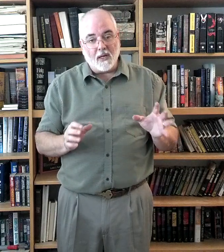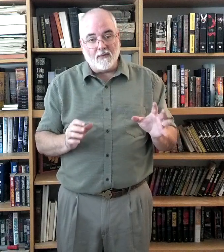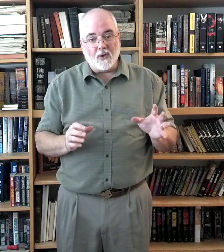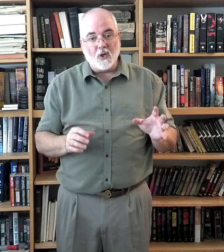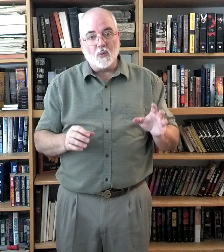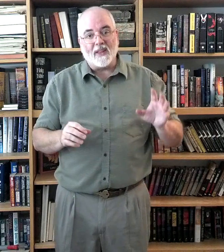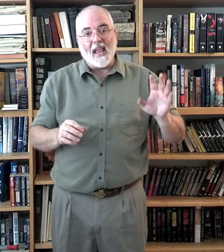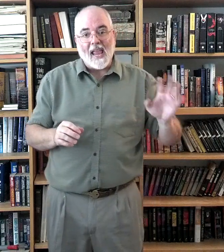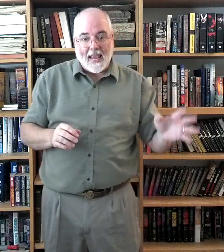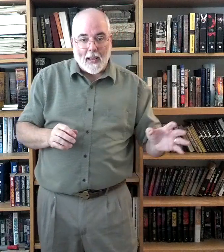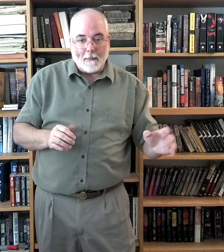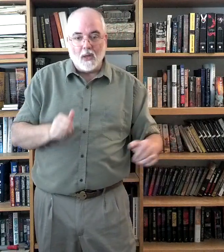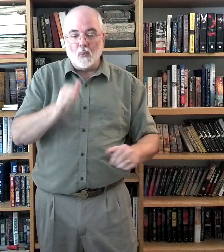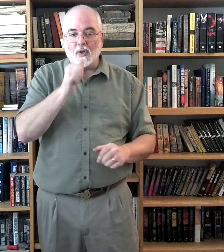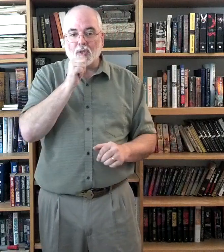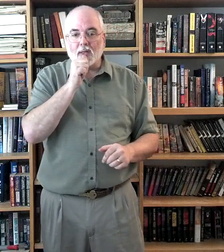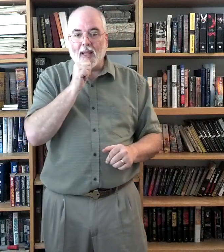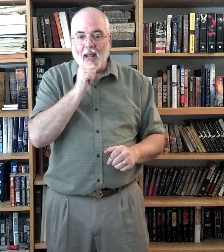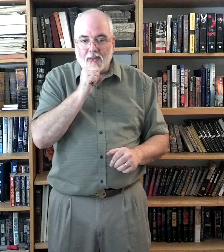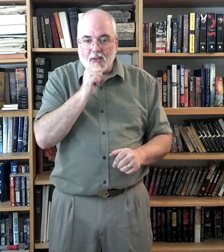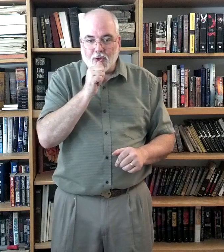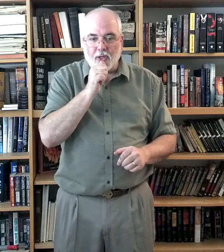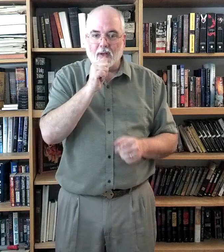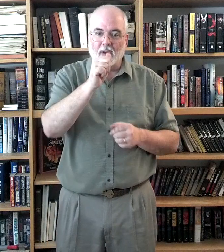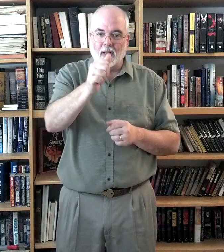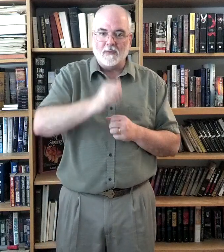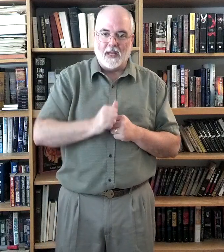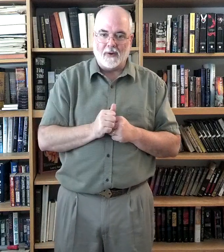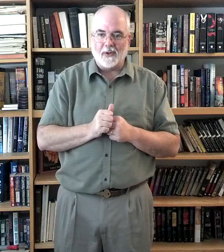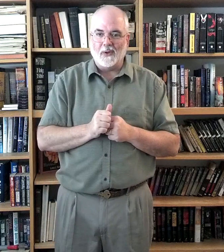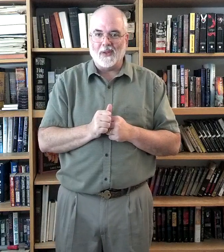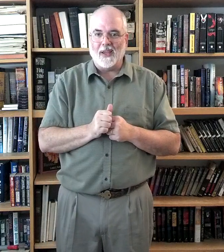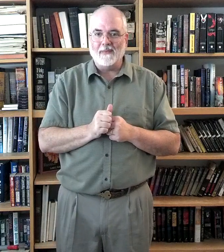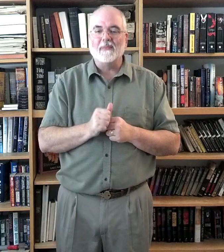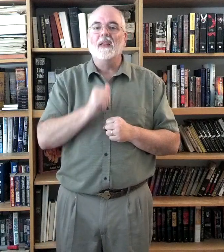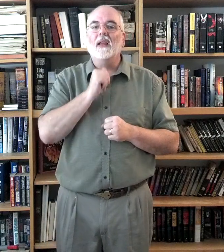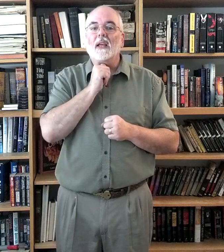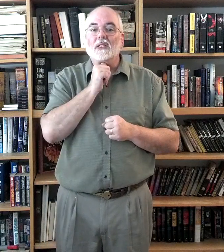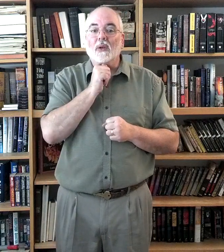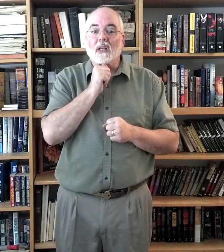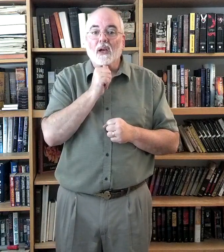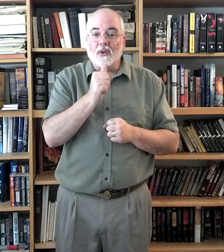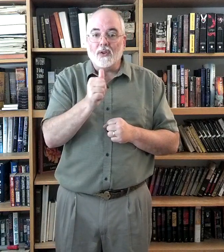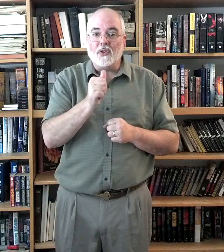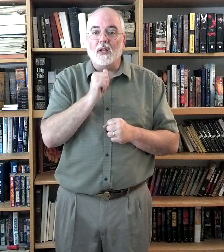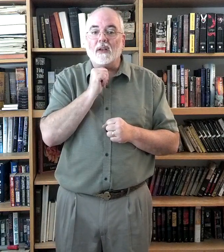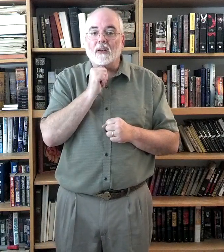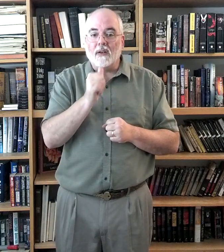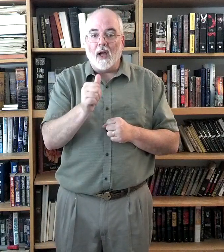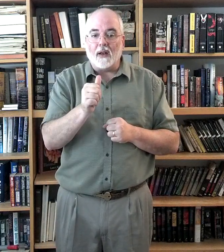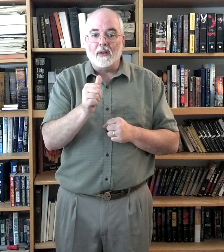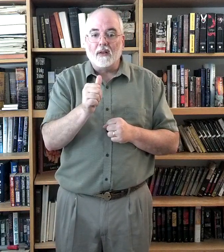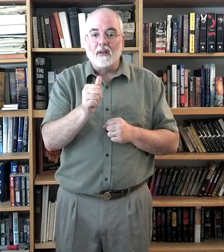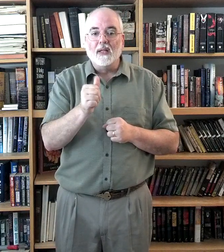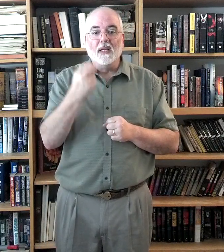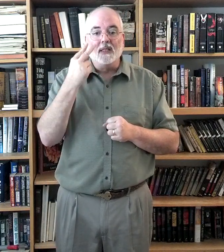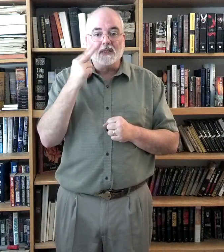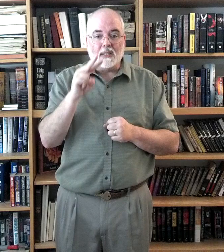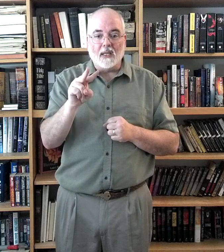confused with am, which starts at the chin and comes out. Okay? So, it's under the chin. Not seen.